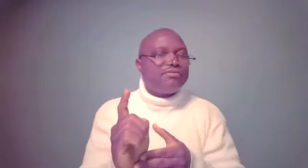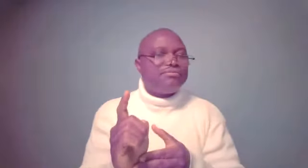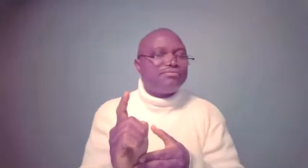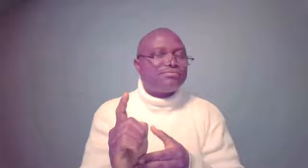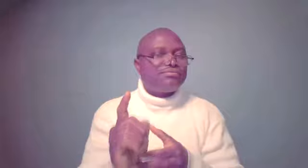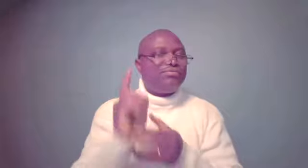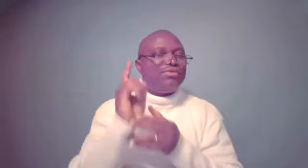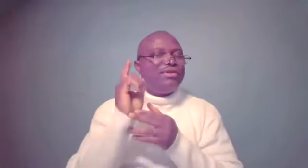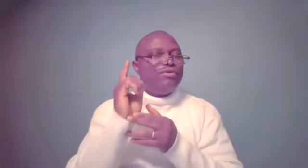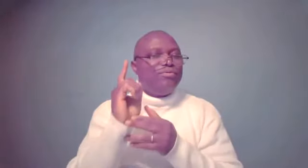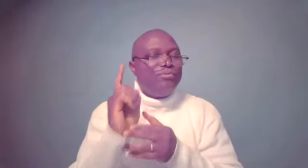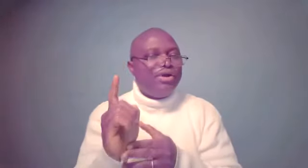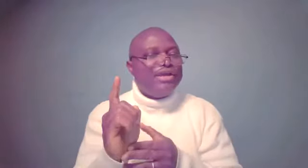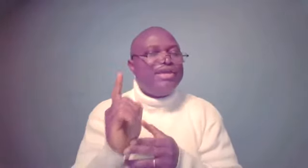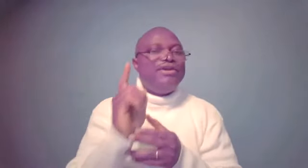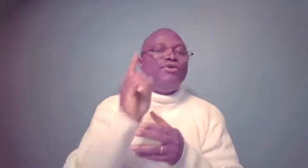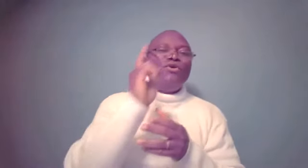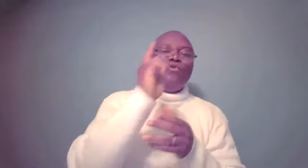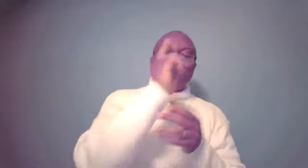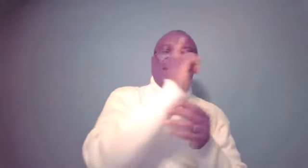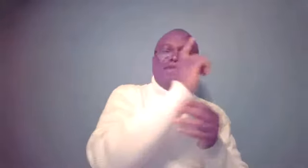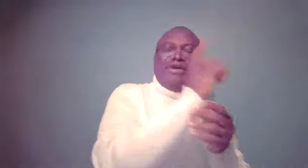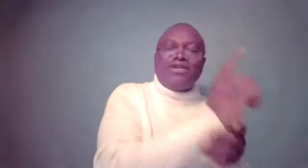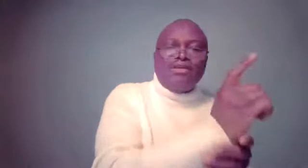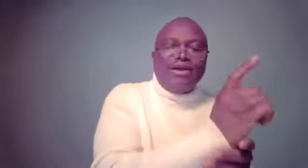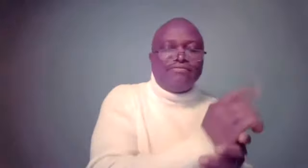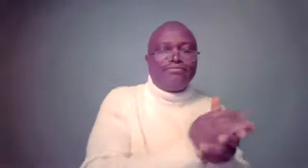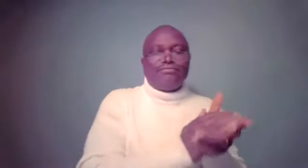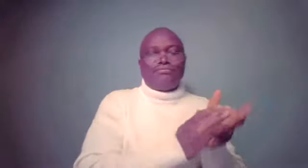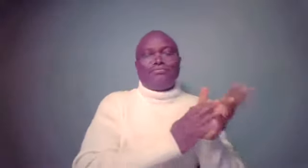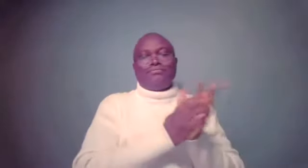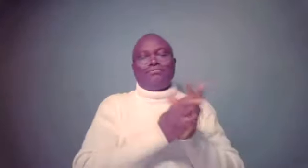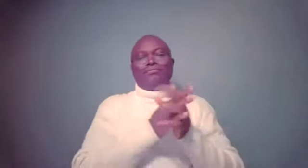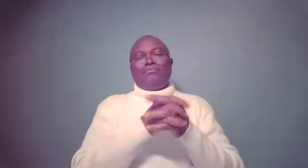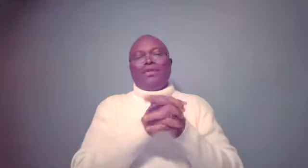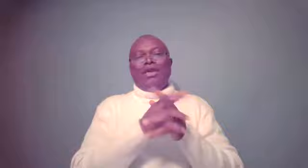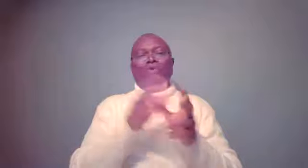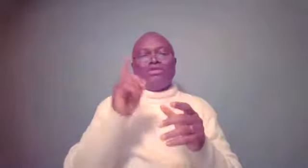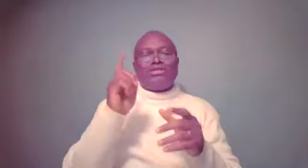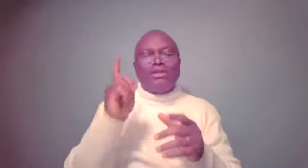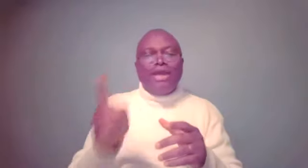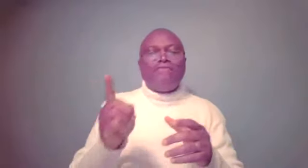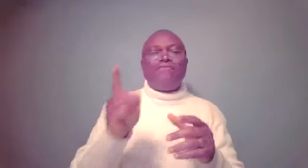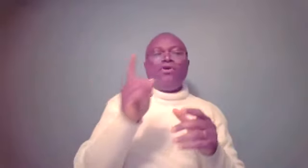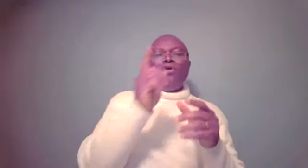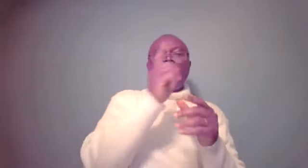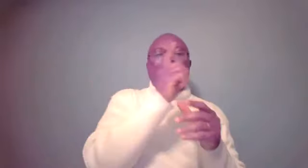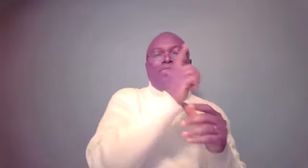but he was an elevated slave. He was a slave with,